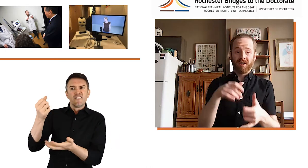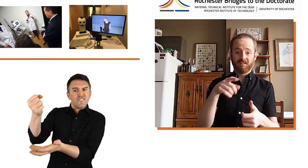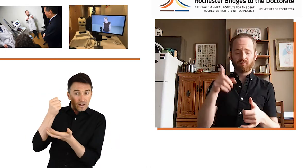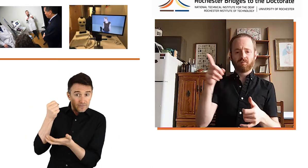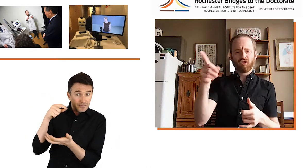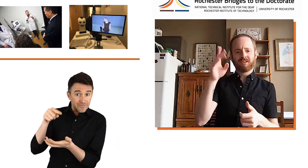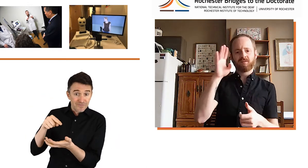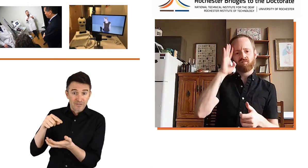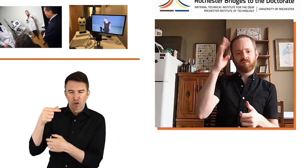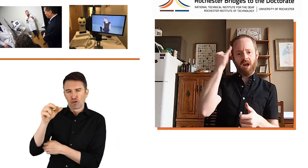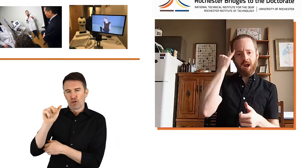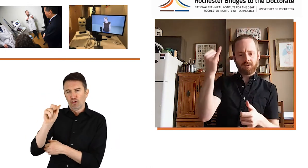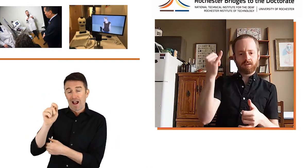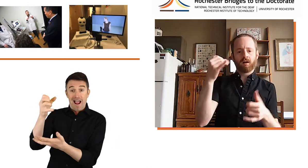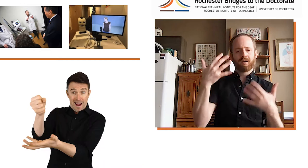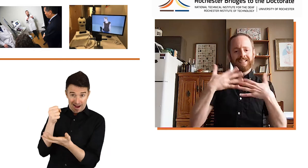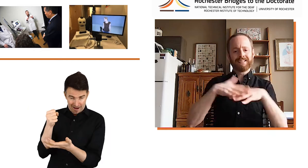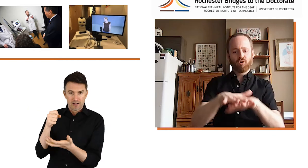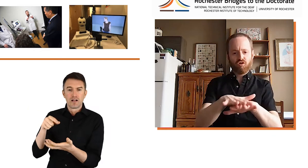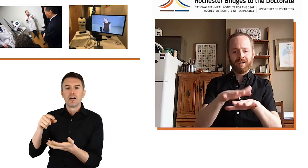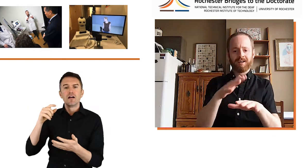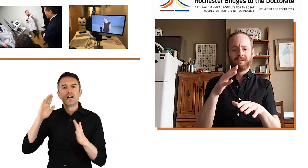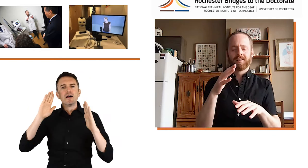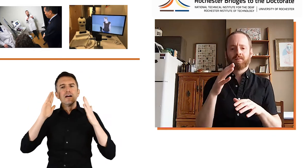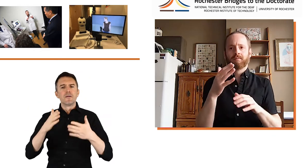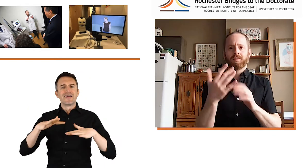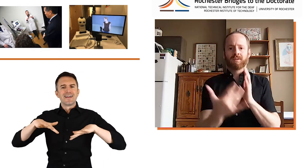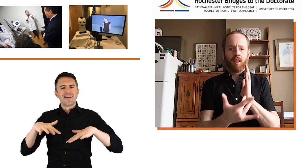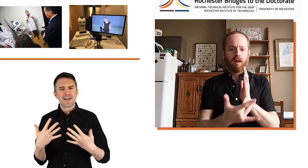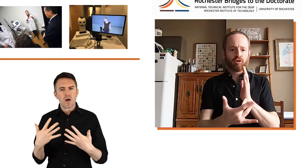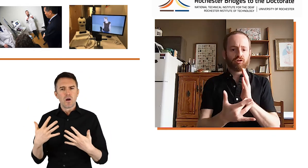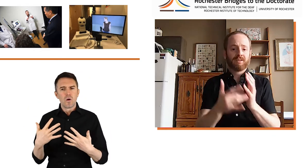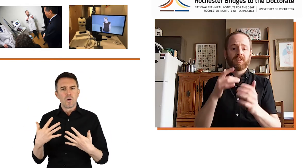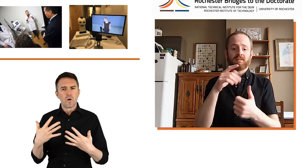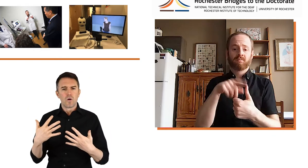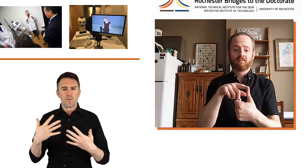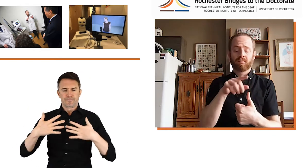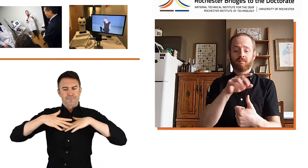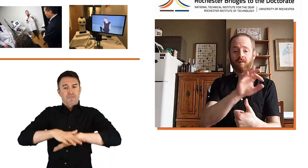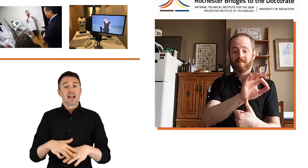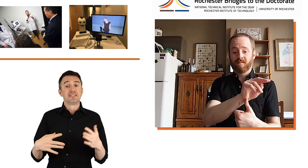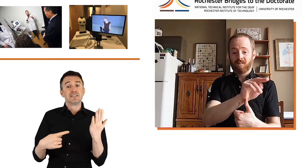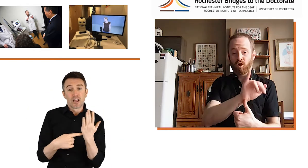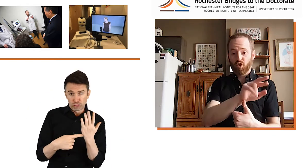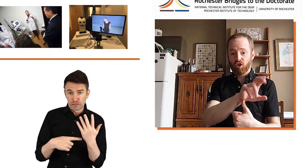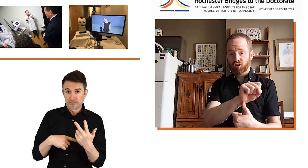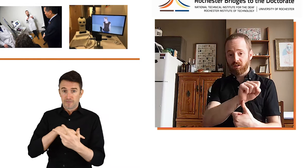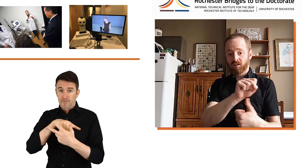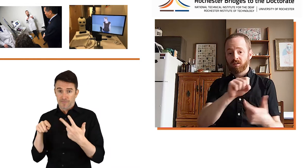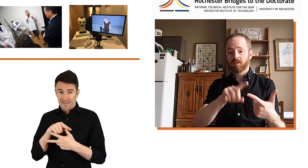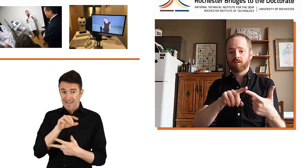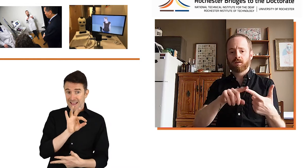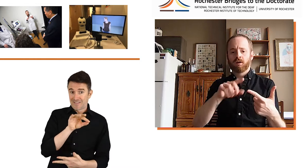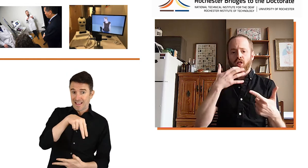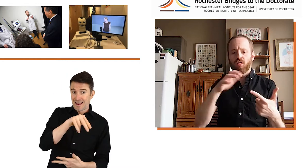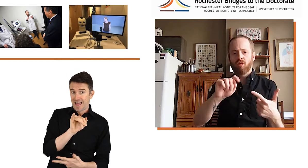and that grant proposed the idea of integrating technology, so the FNIRS